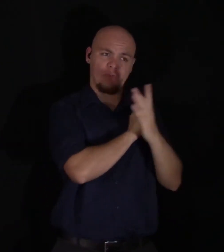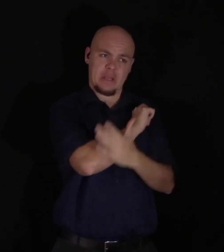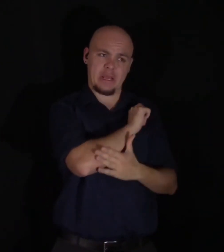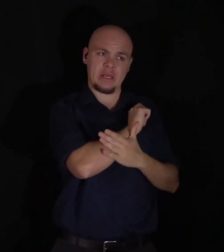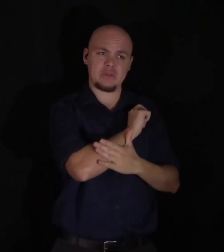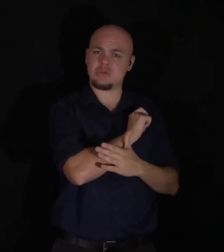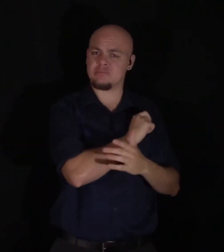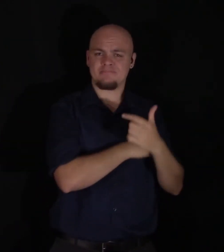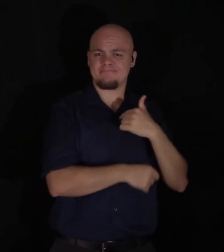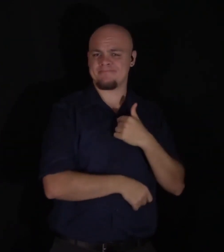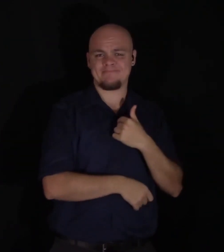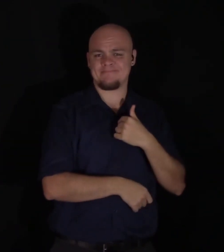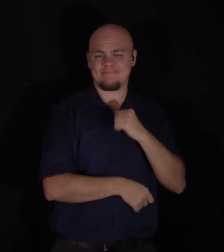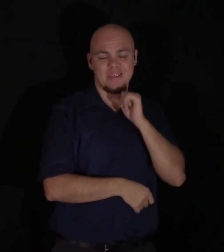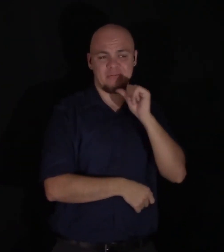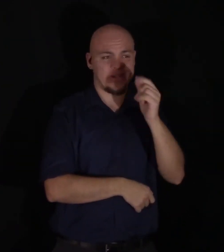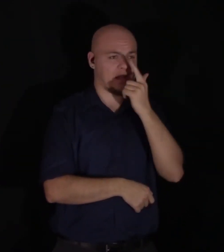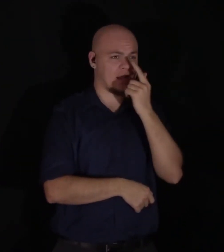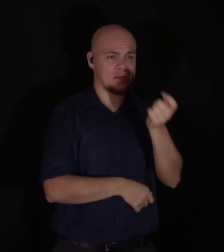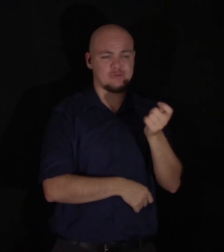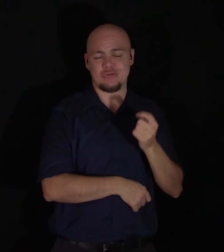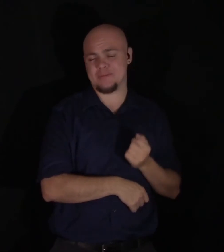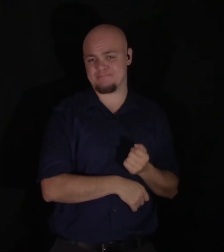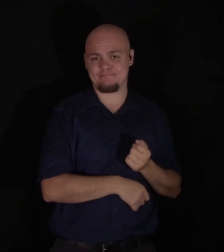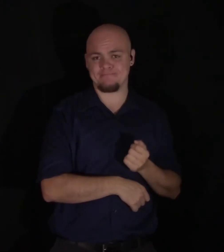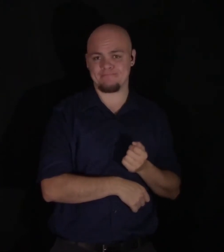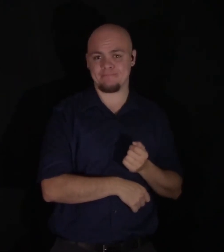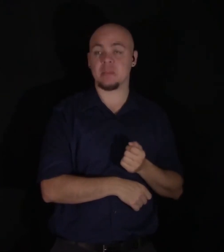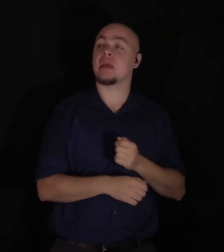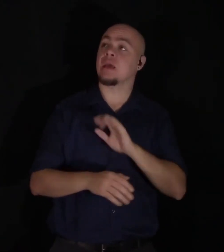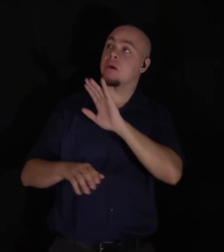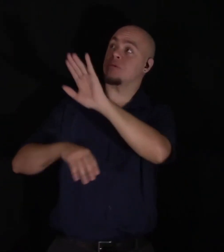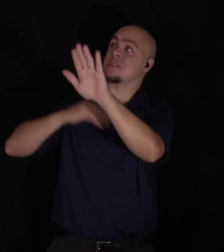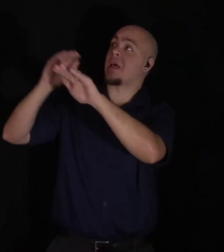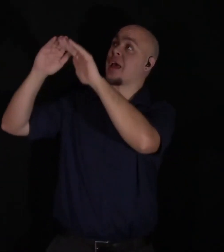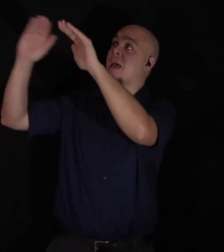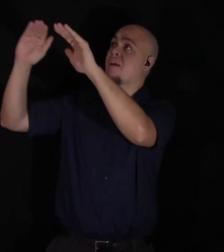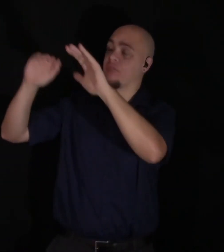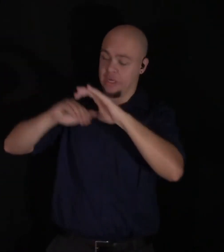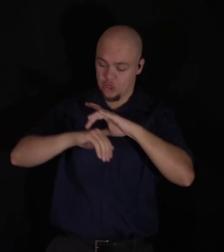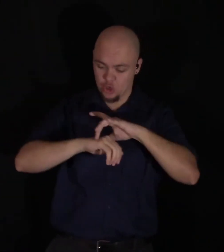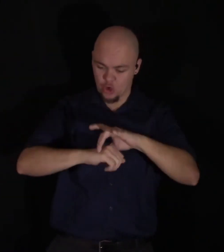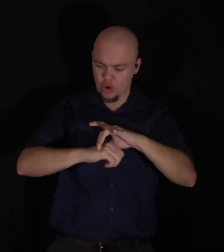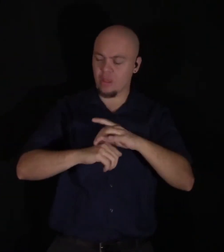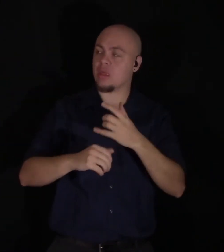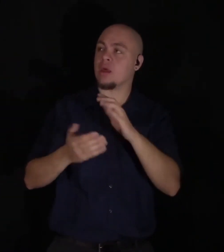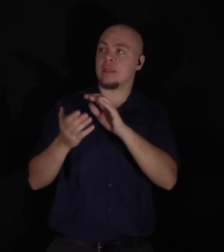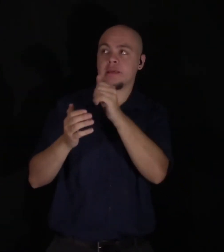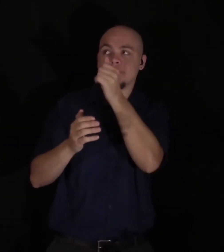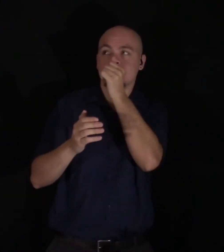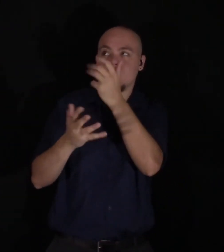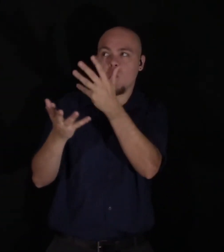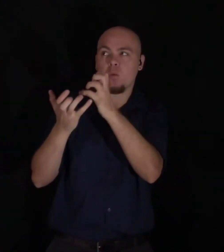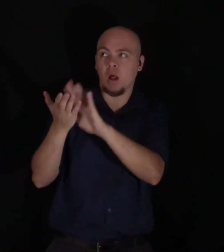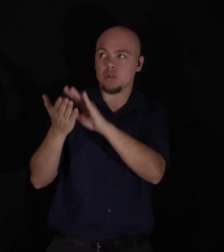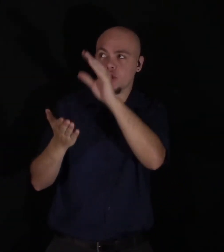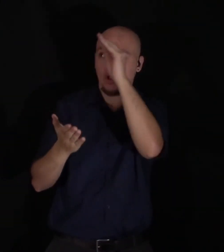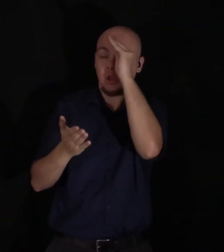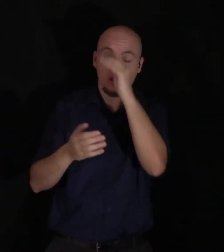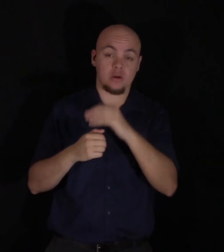for me. It was the secrets of heaven and earth that I desired to learn, and whether it was the outward substance of